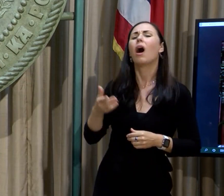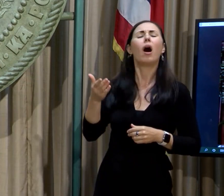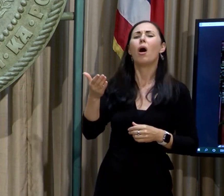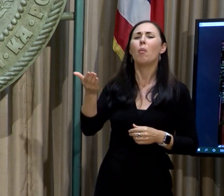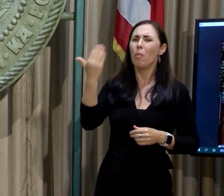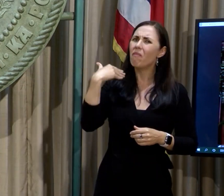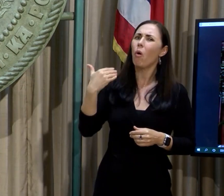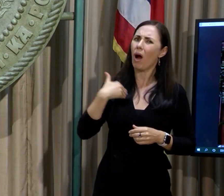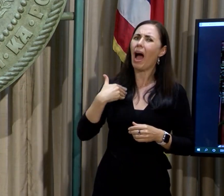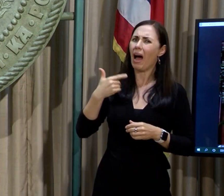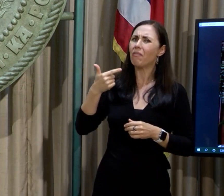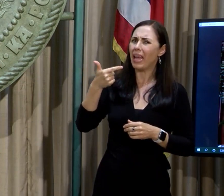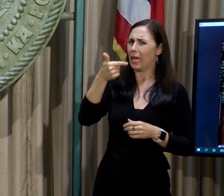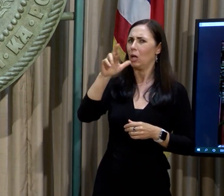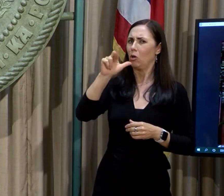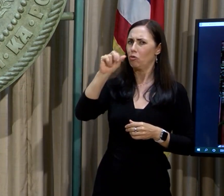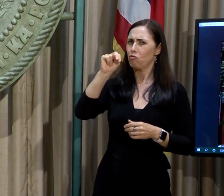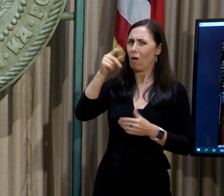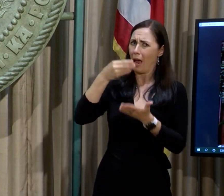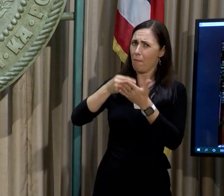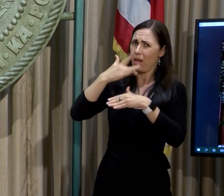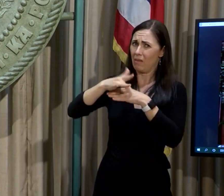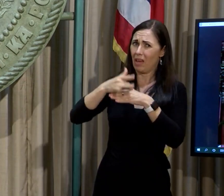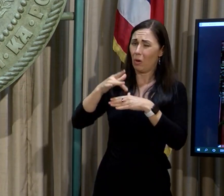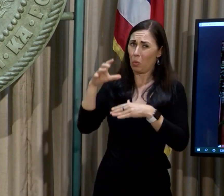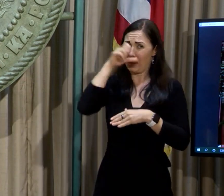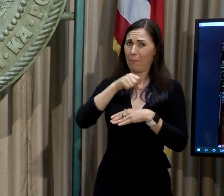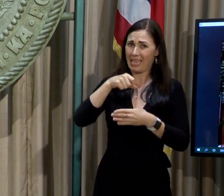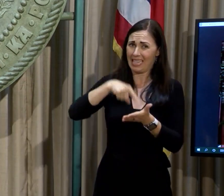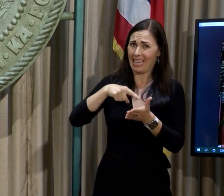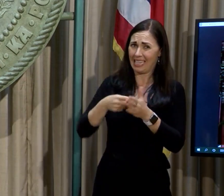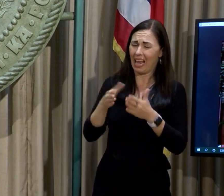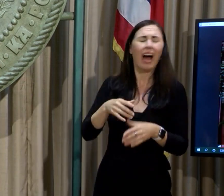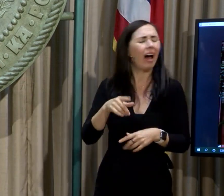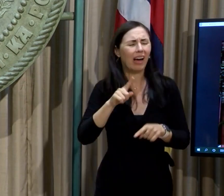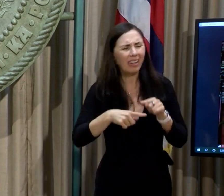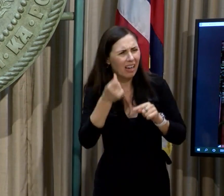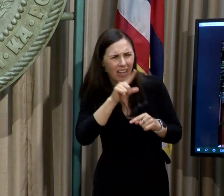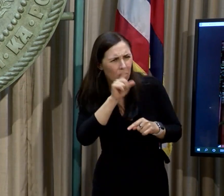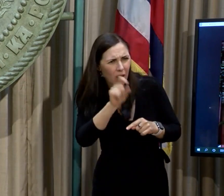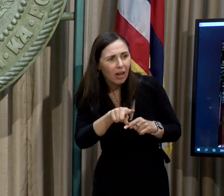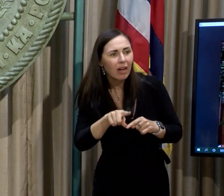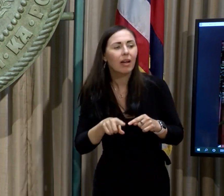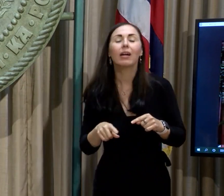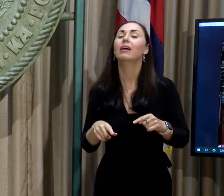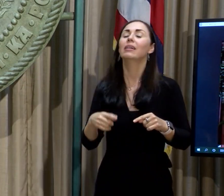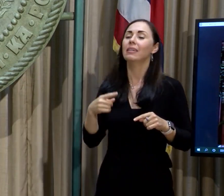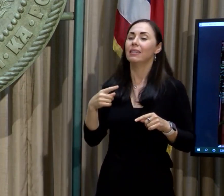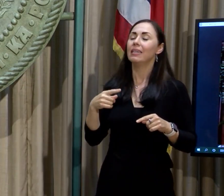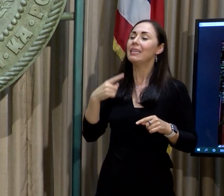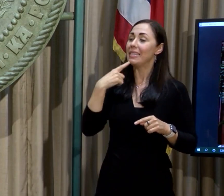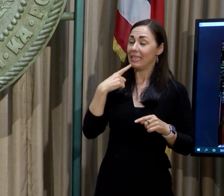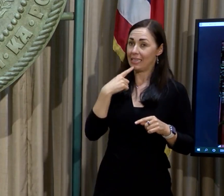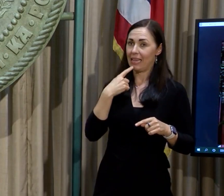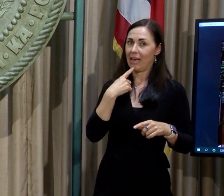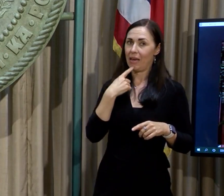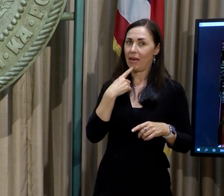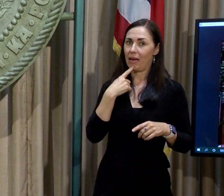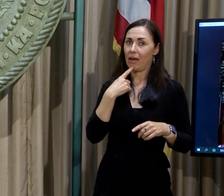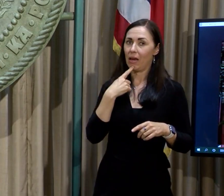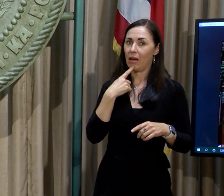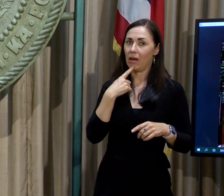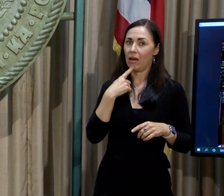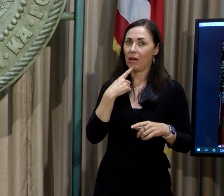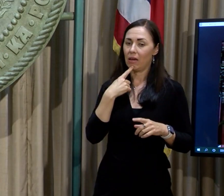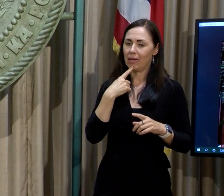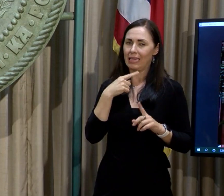for one of these grants. Can we talk about that? I couldn't hear the question. Governor, the question was that Rick